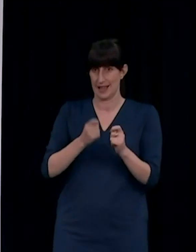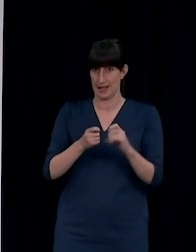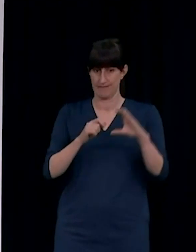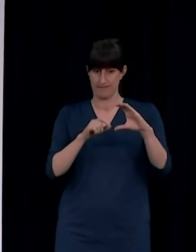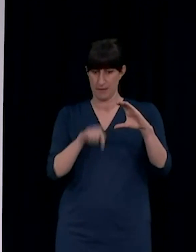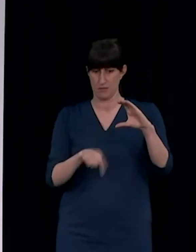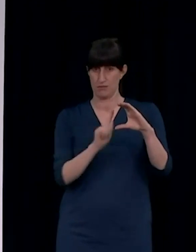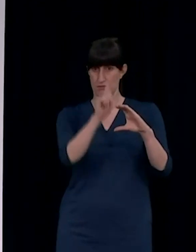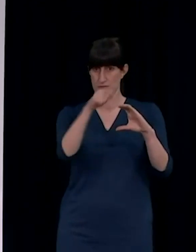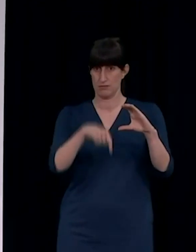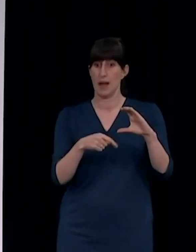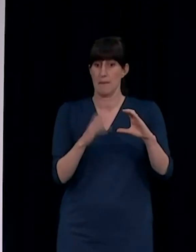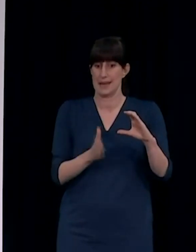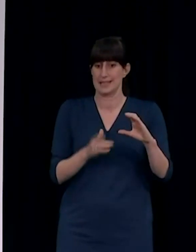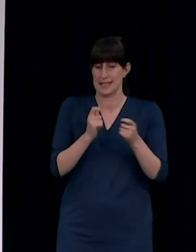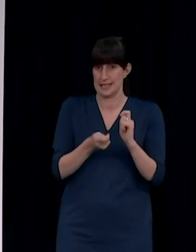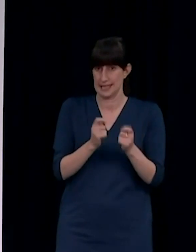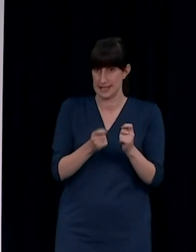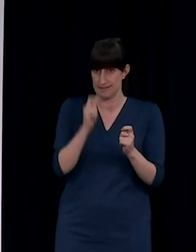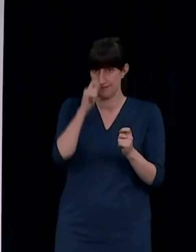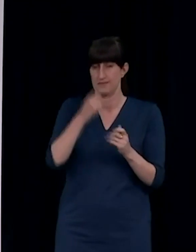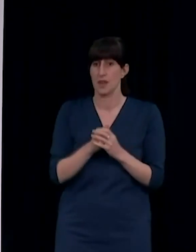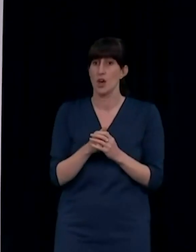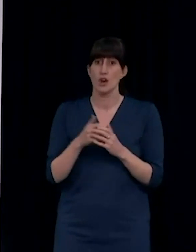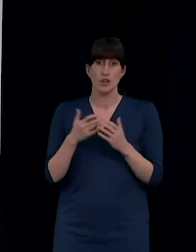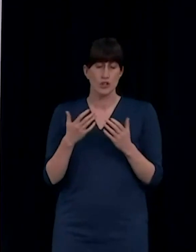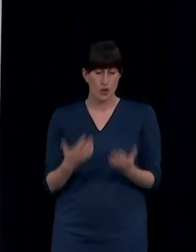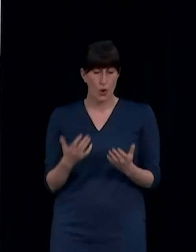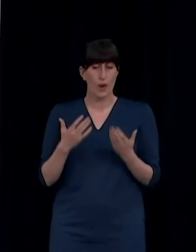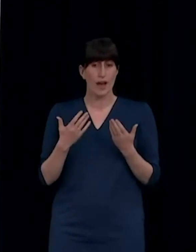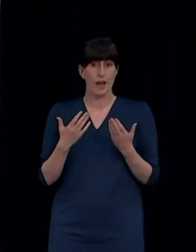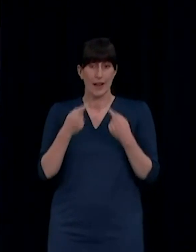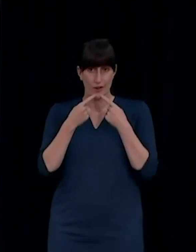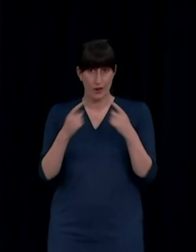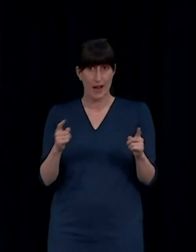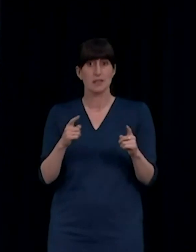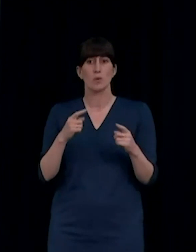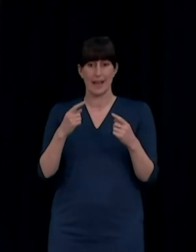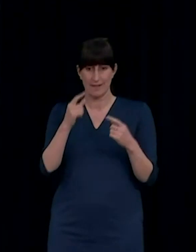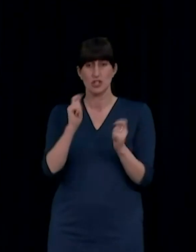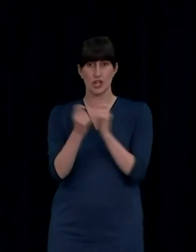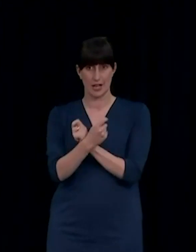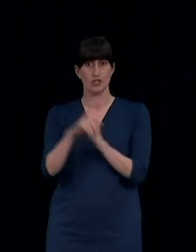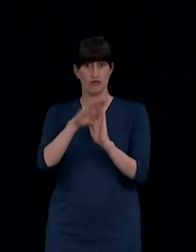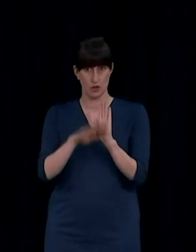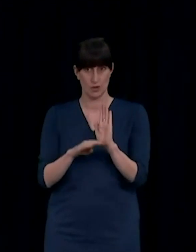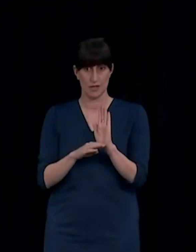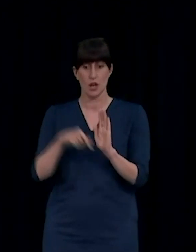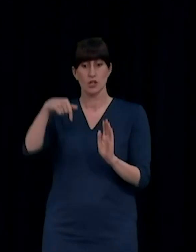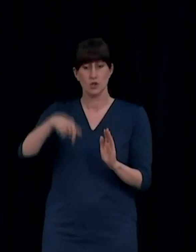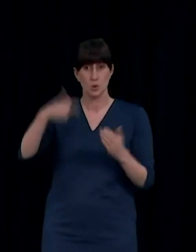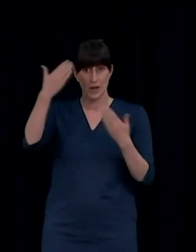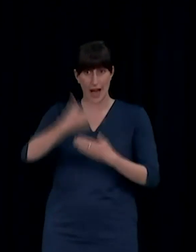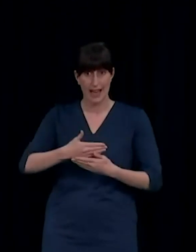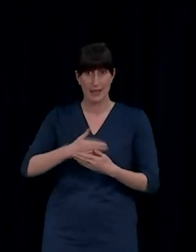that we can safely make some changes to border movements. So, from 11.50pm tonight, people will